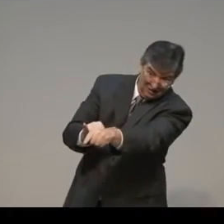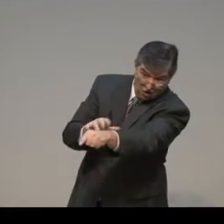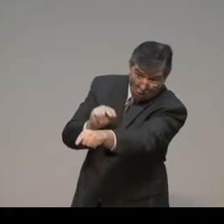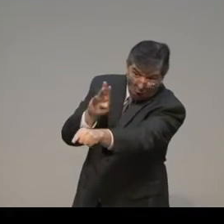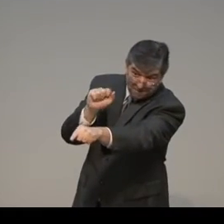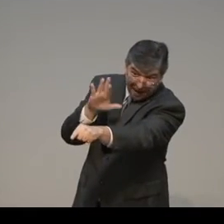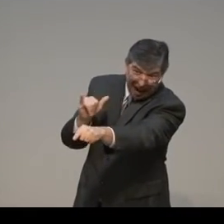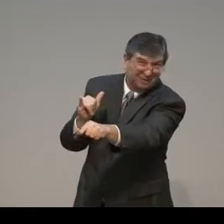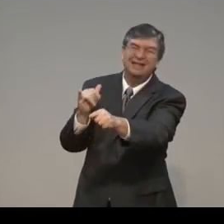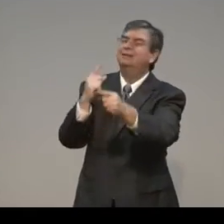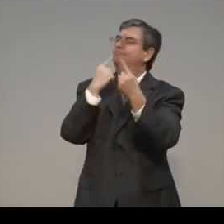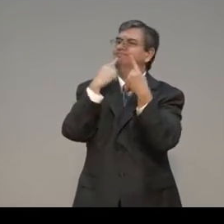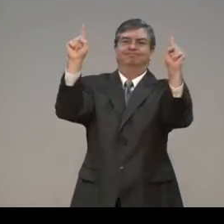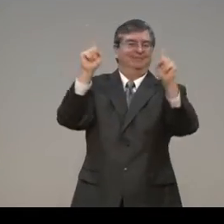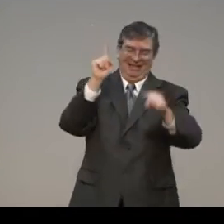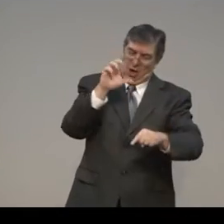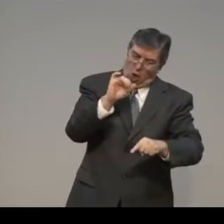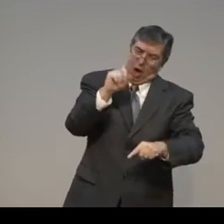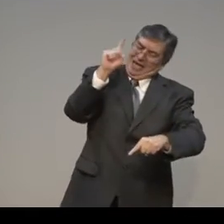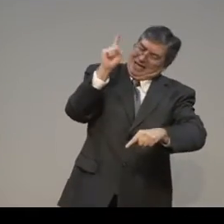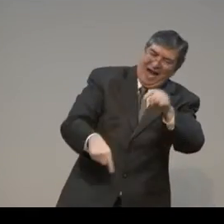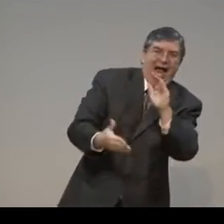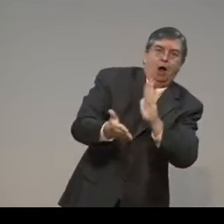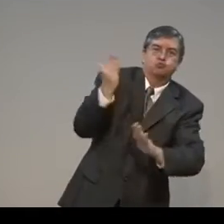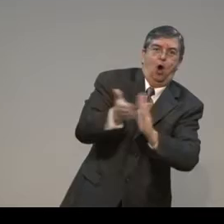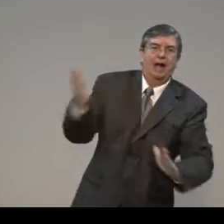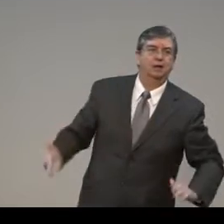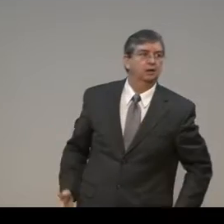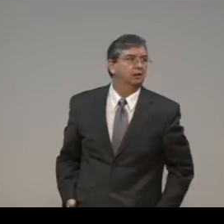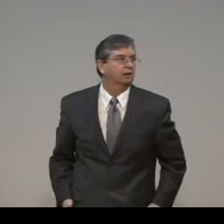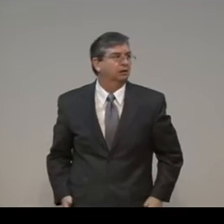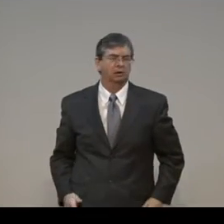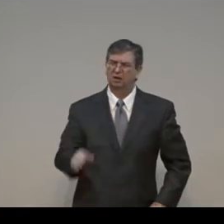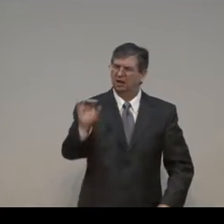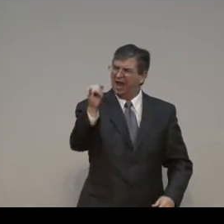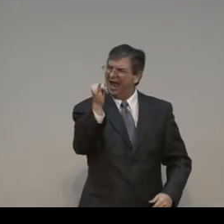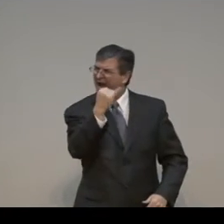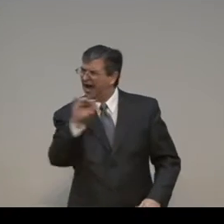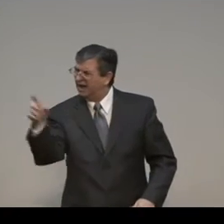going back. The car can't start.